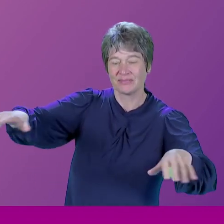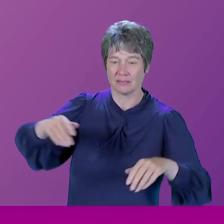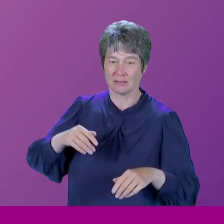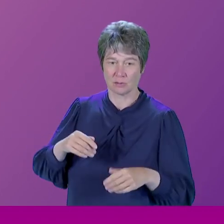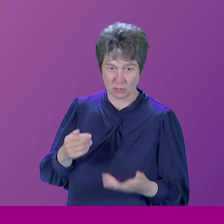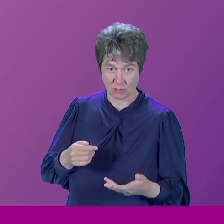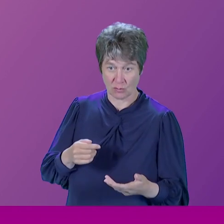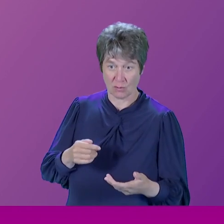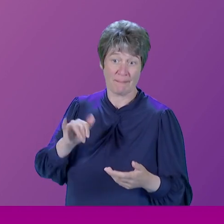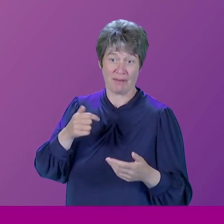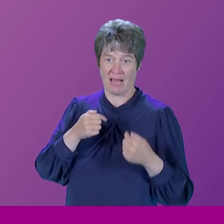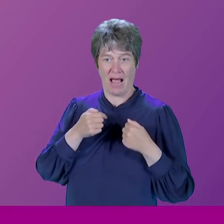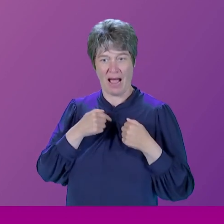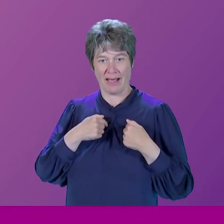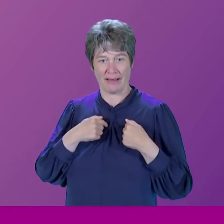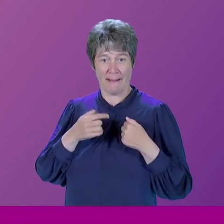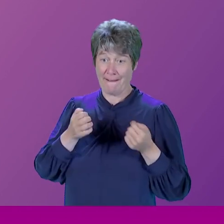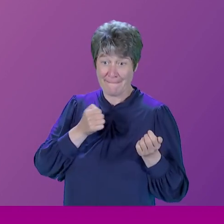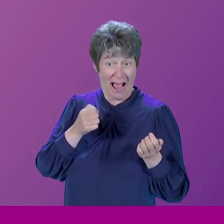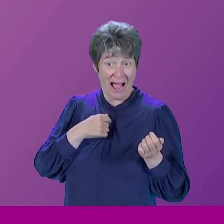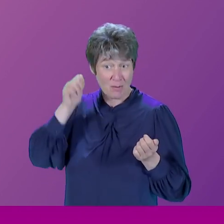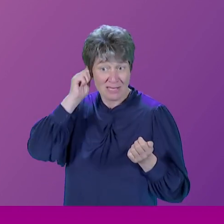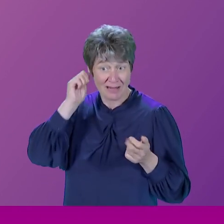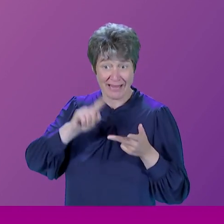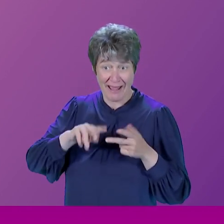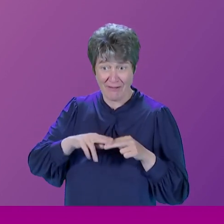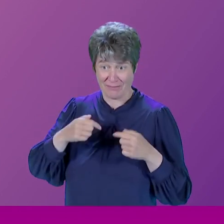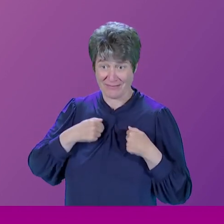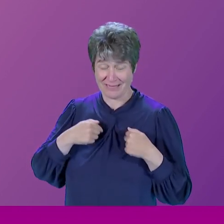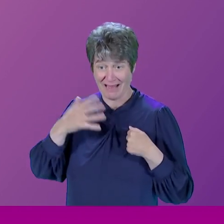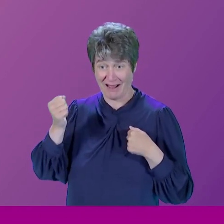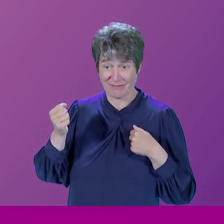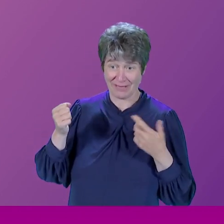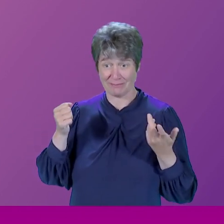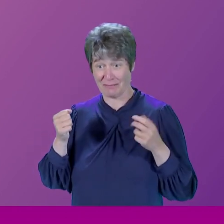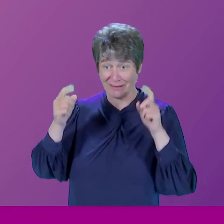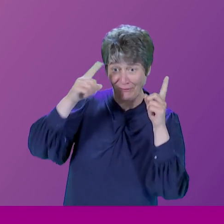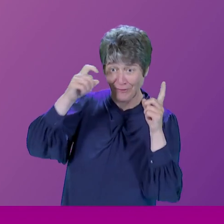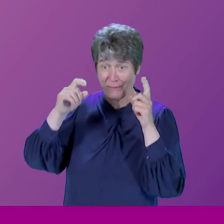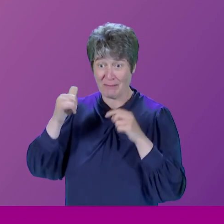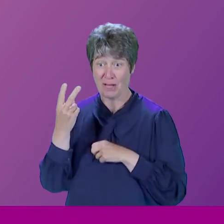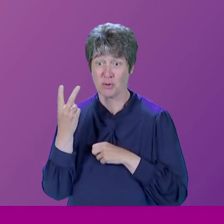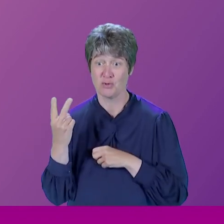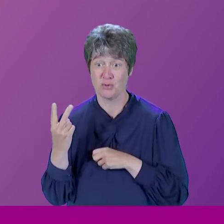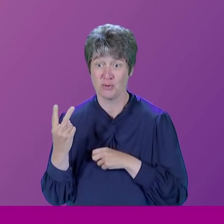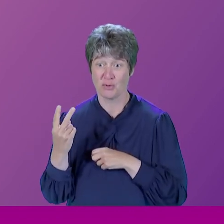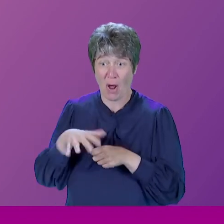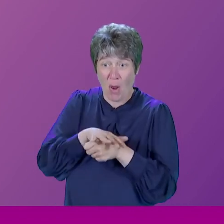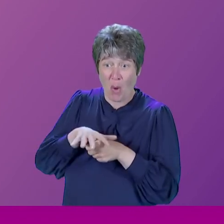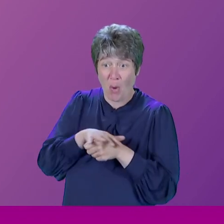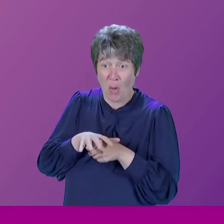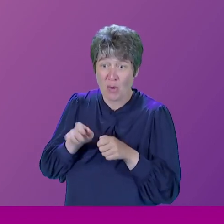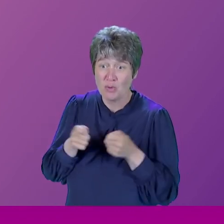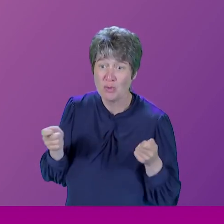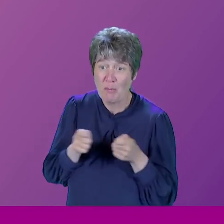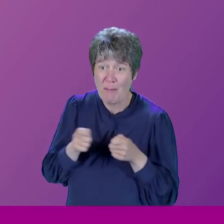over the weekend and get in the two local newspapers, you know, hoping that this would lead to a photograph